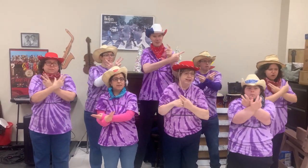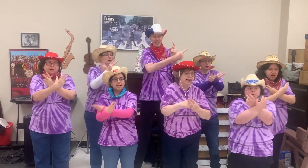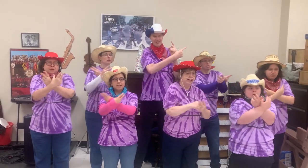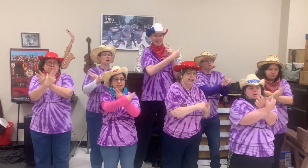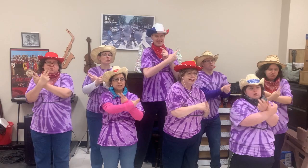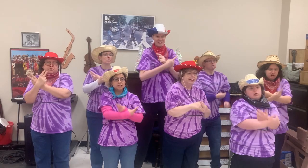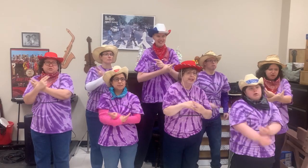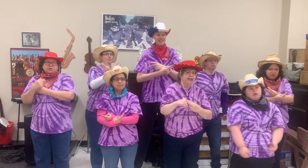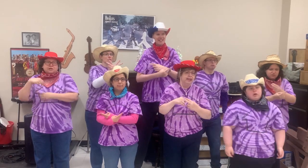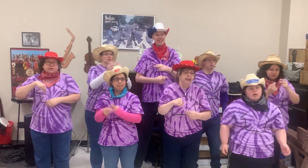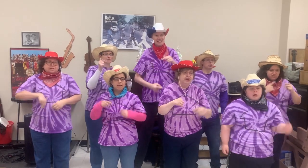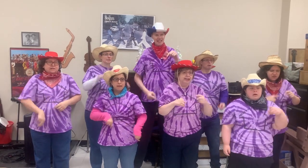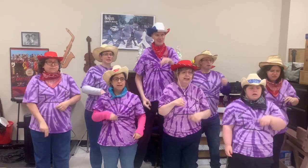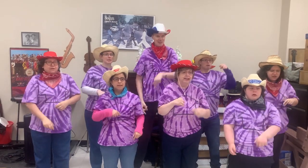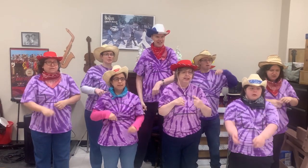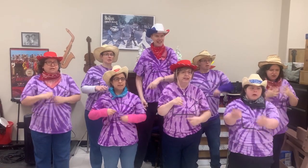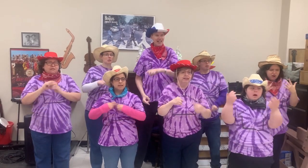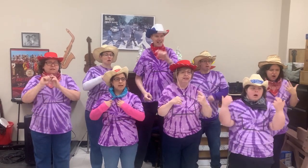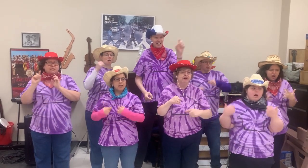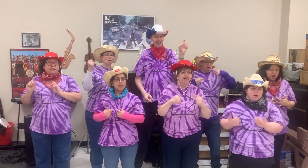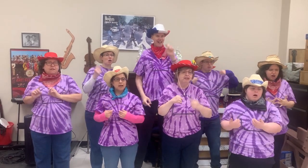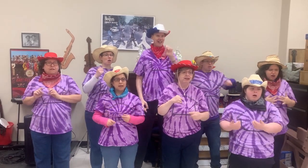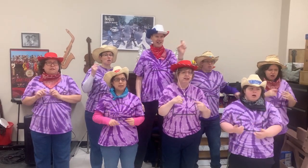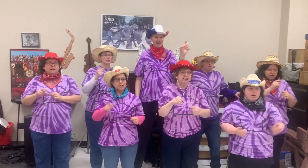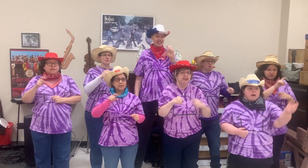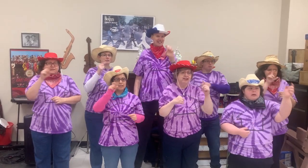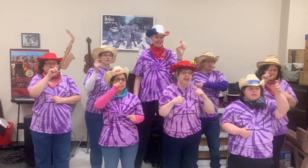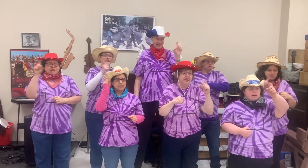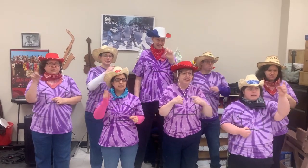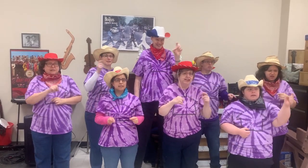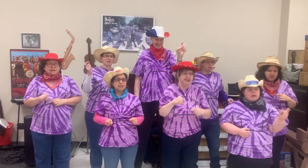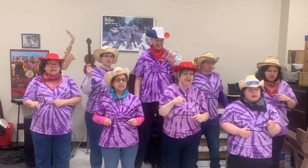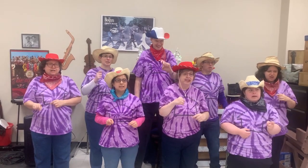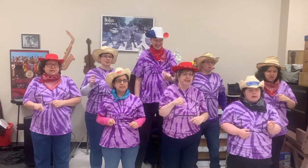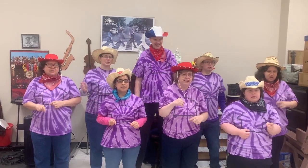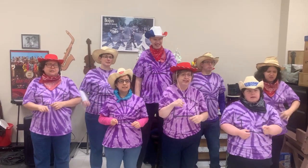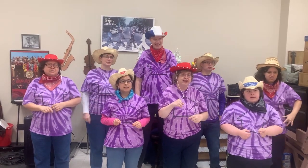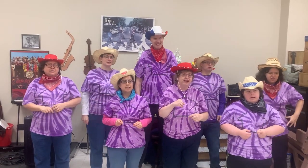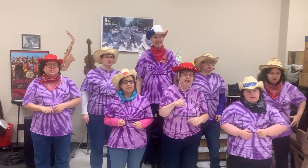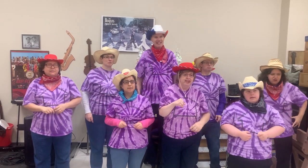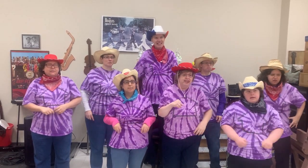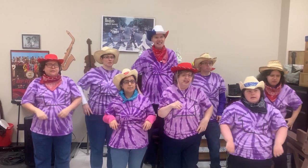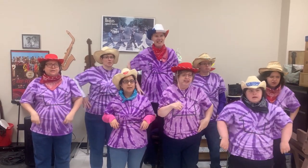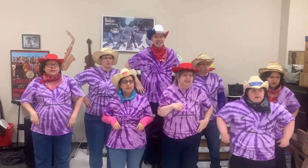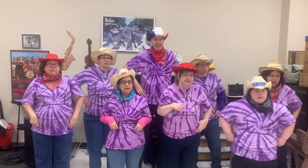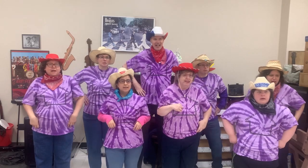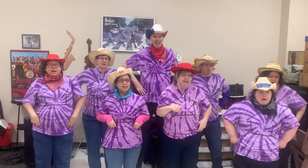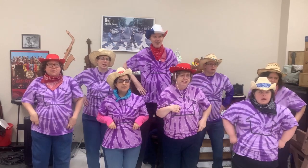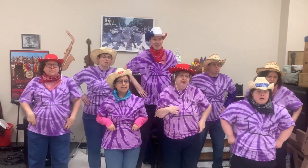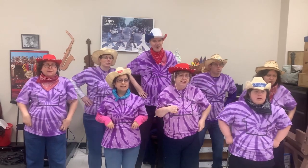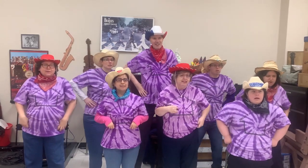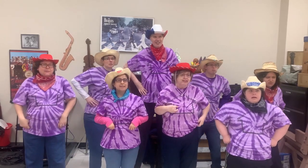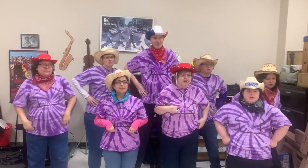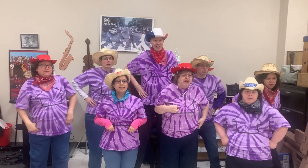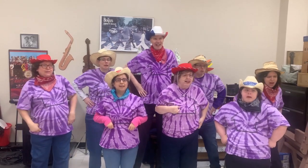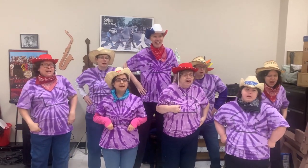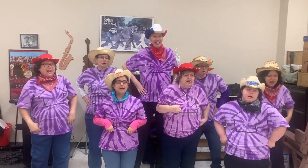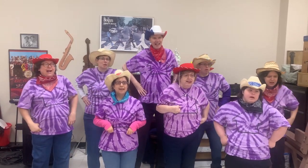brush, deep in the heart of Texas, the crowd will cry,